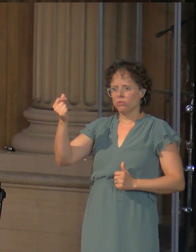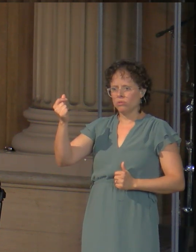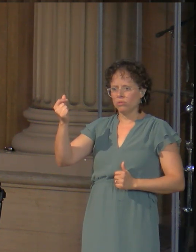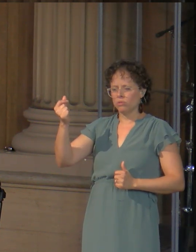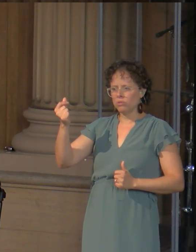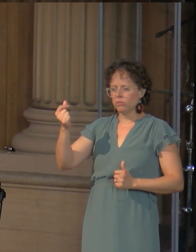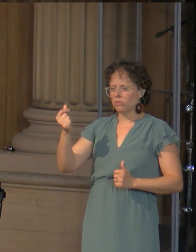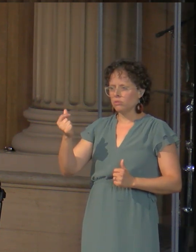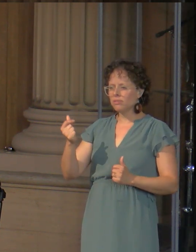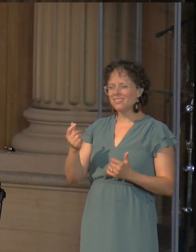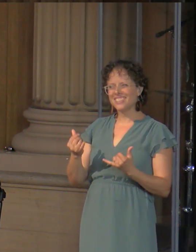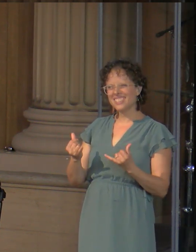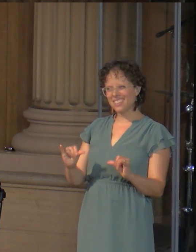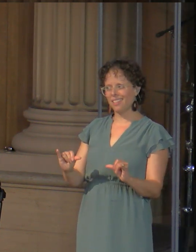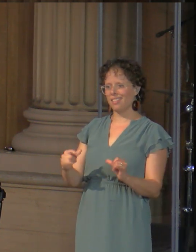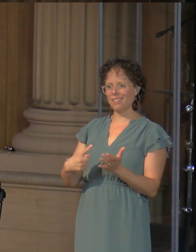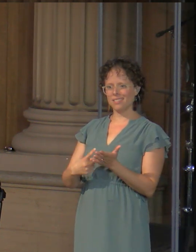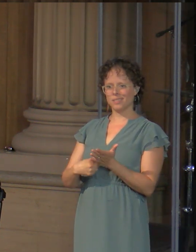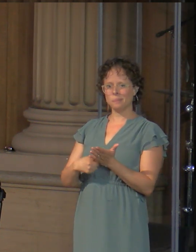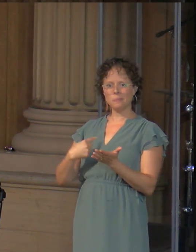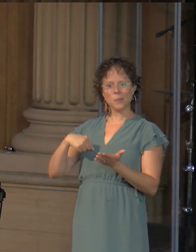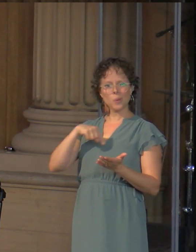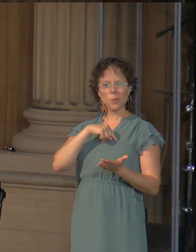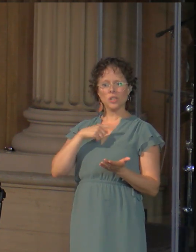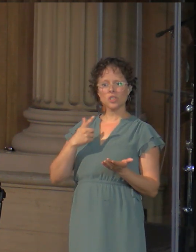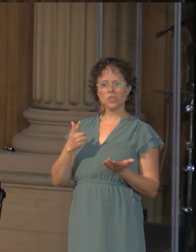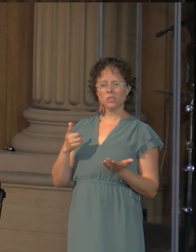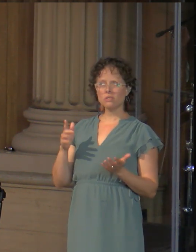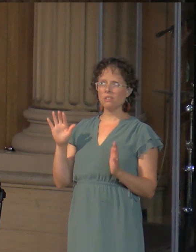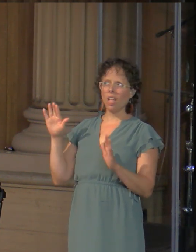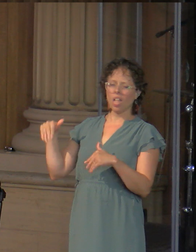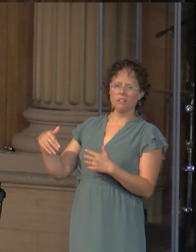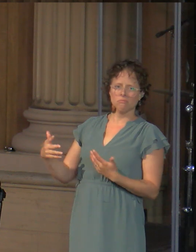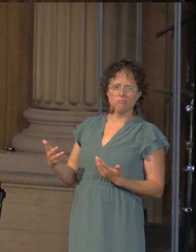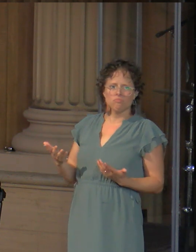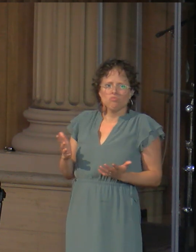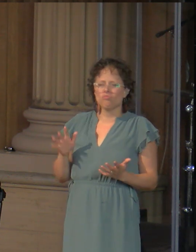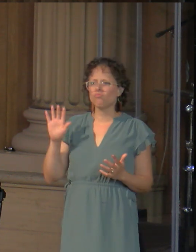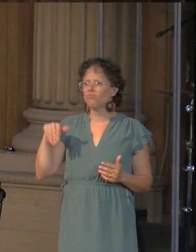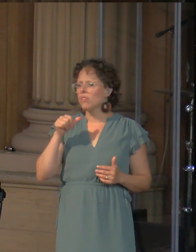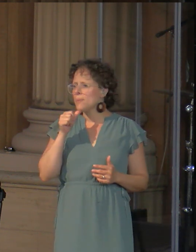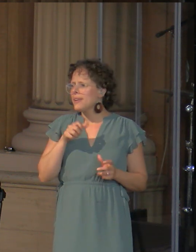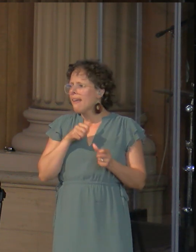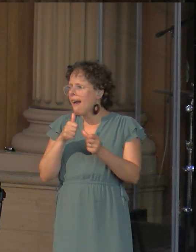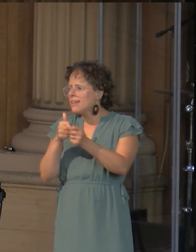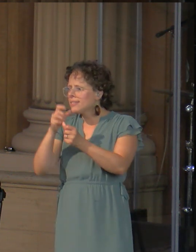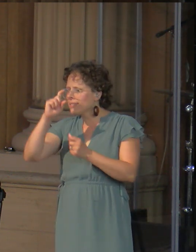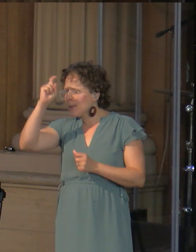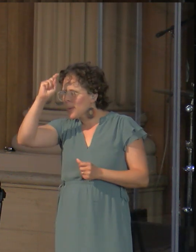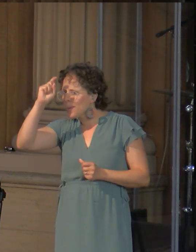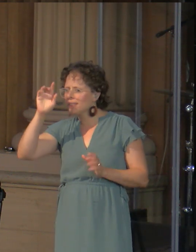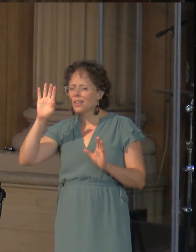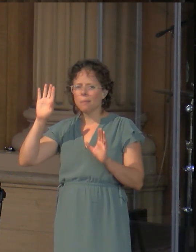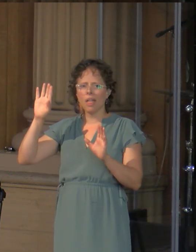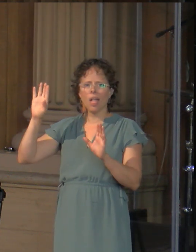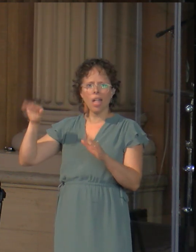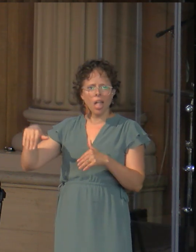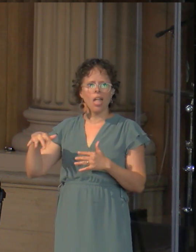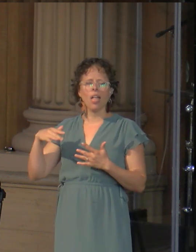But still sometimes flippantly, we'll walk away from the faith, not really seek wisdom at all, but give ourselves to trivialities and say, well,